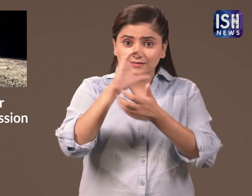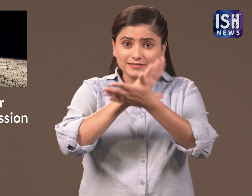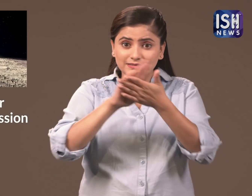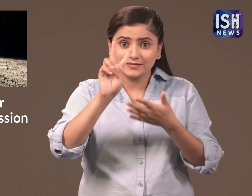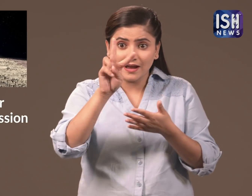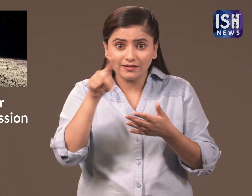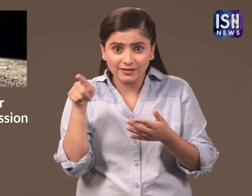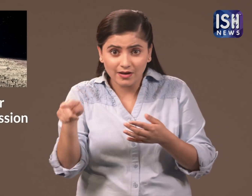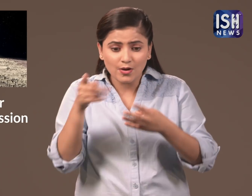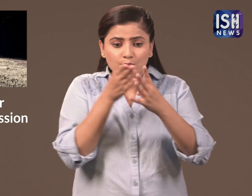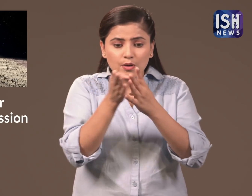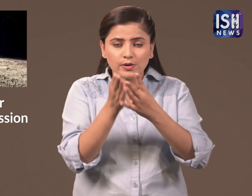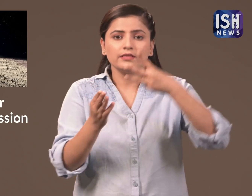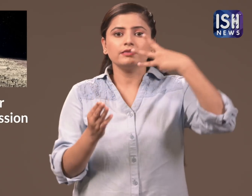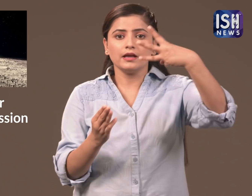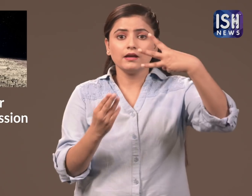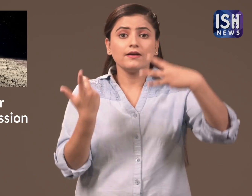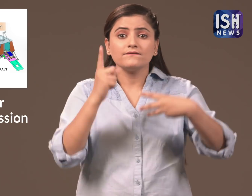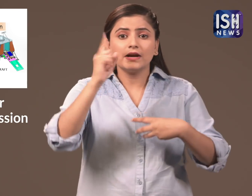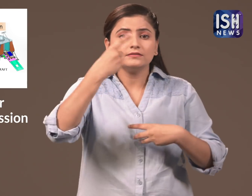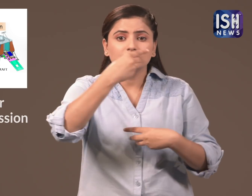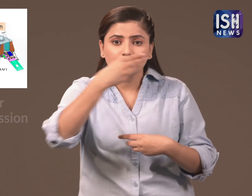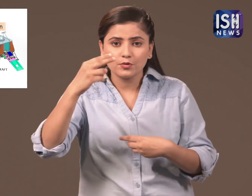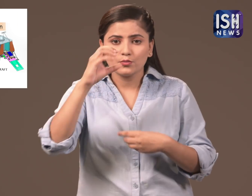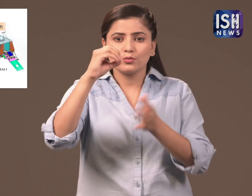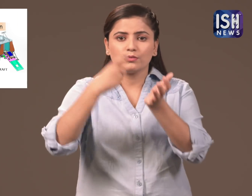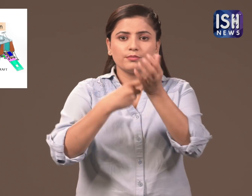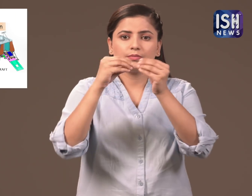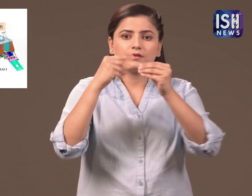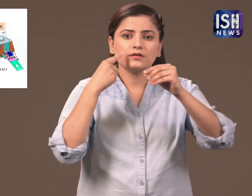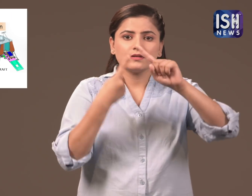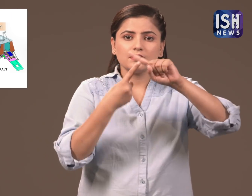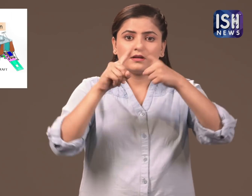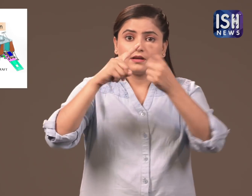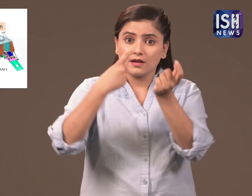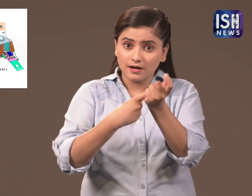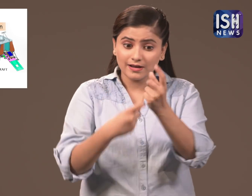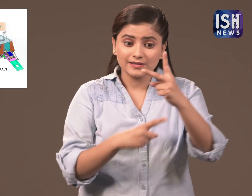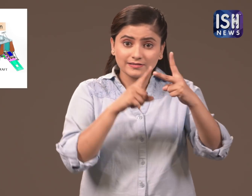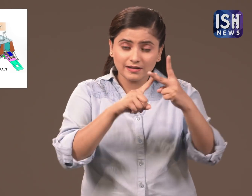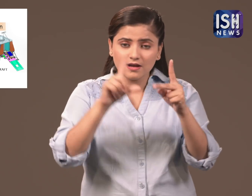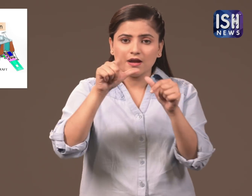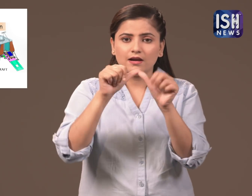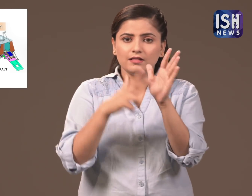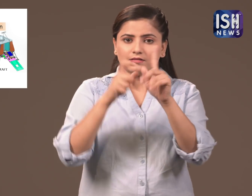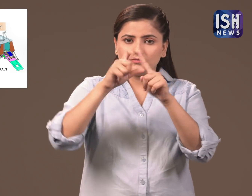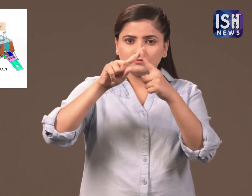Chandrayaan-2 has three parts, the orbiter, lander Vikram,